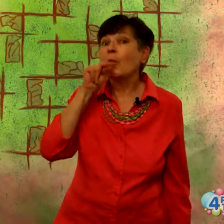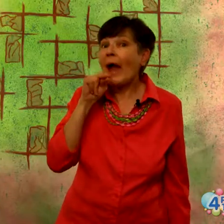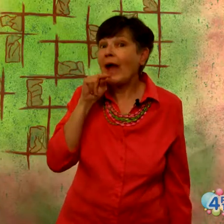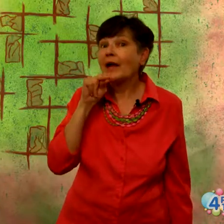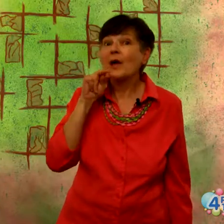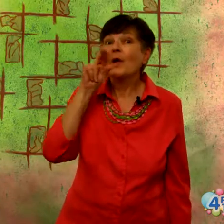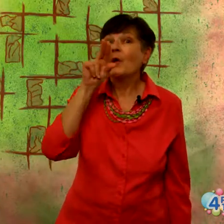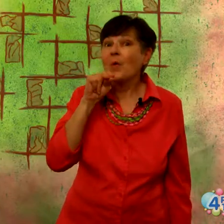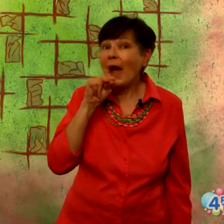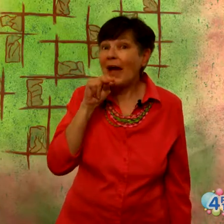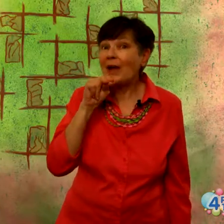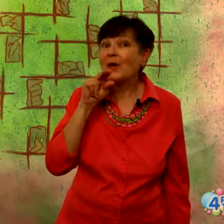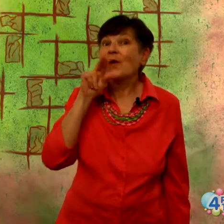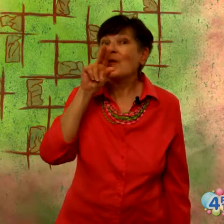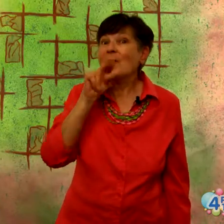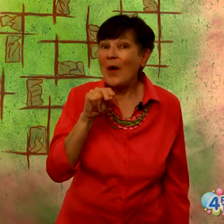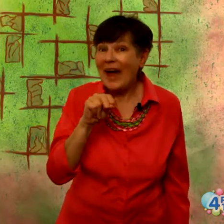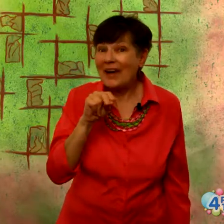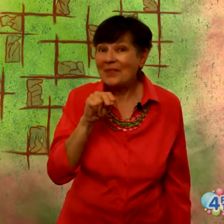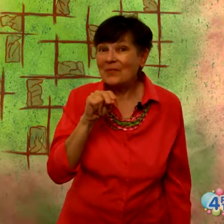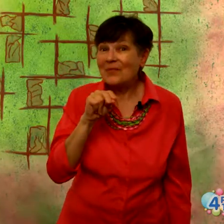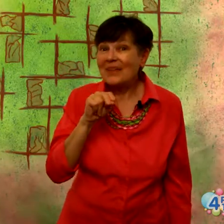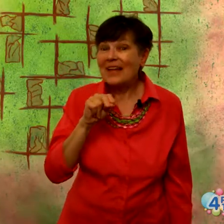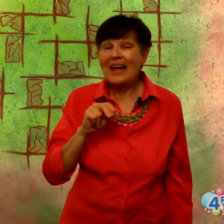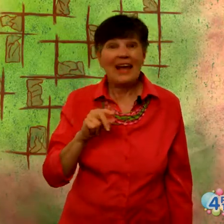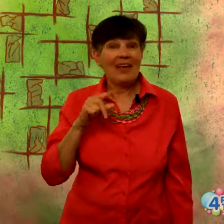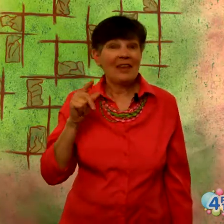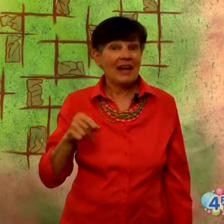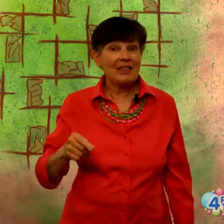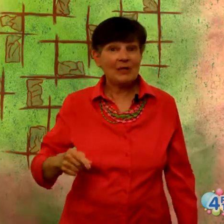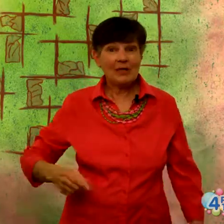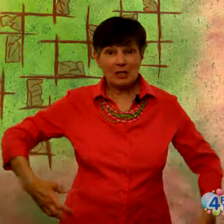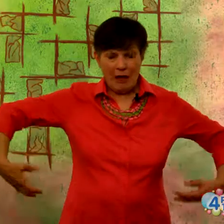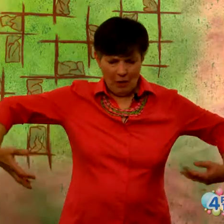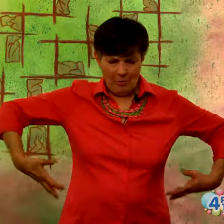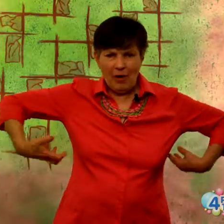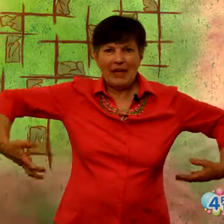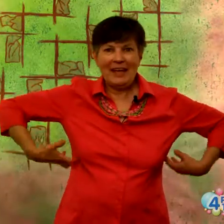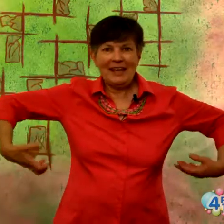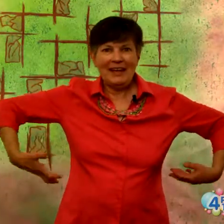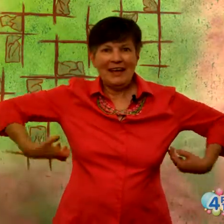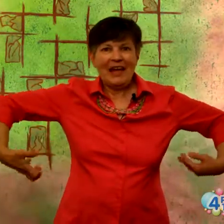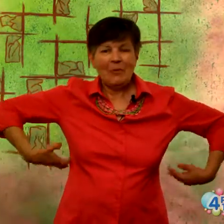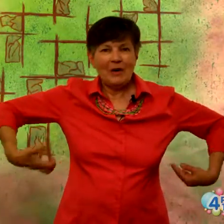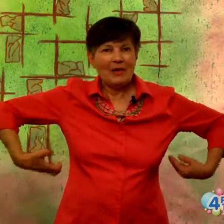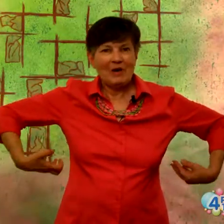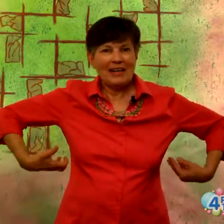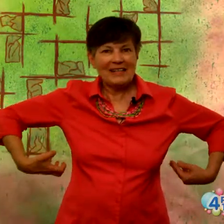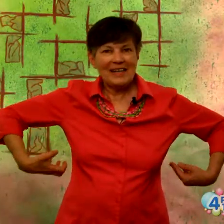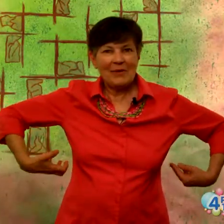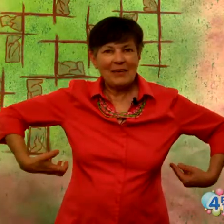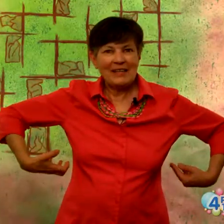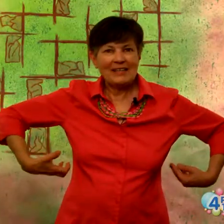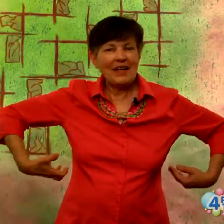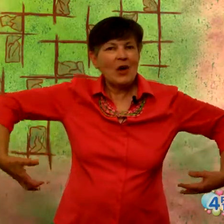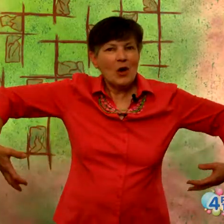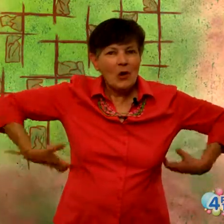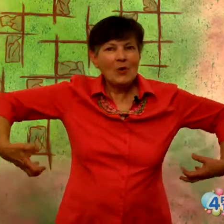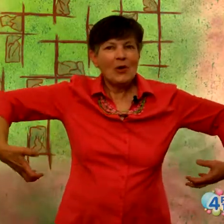quack, quack, quack. And the next verse is about a monkey. And what do the monkeys say when they sing, ook,